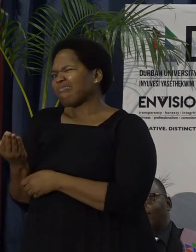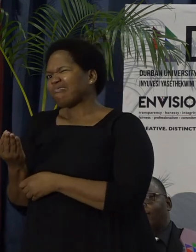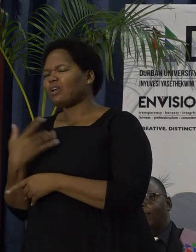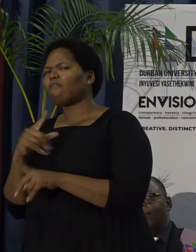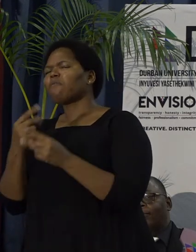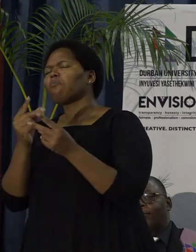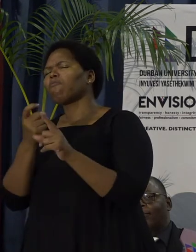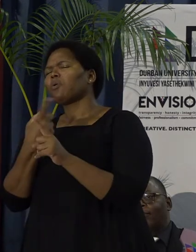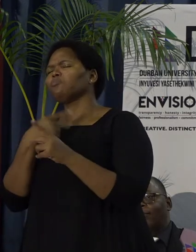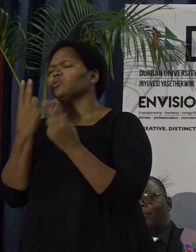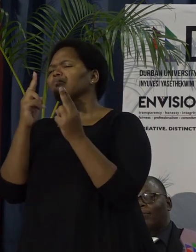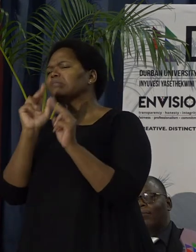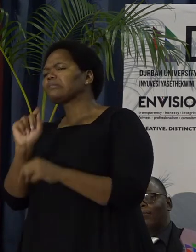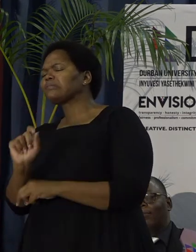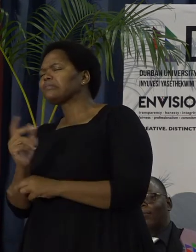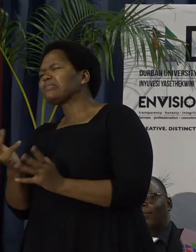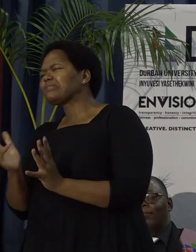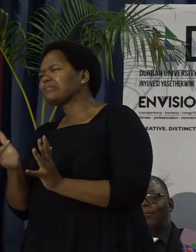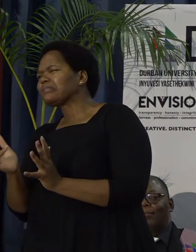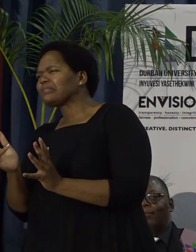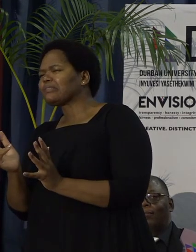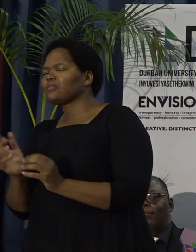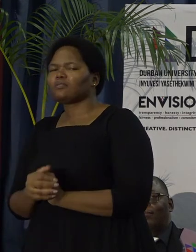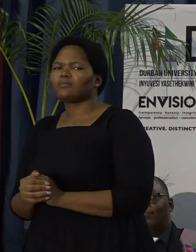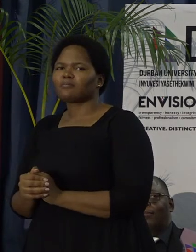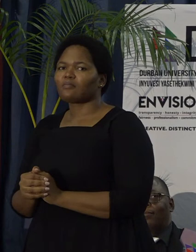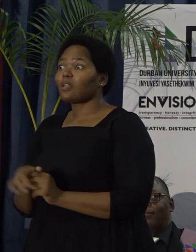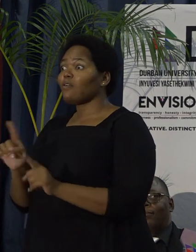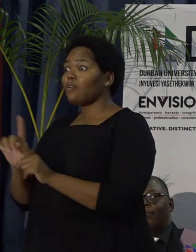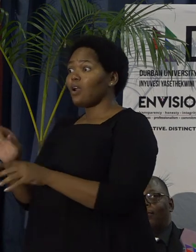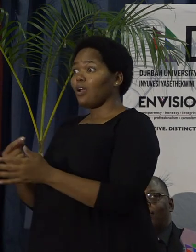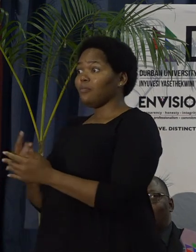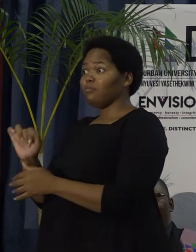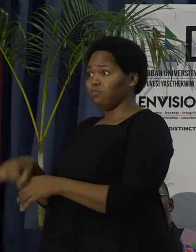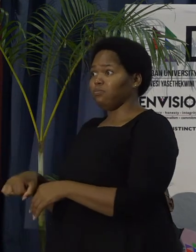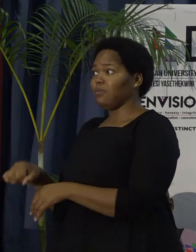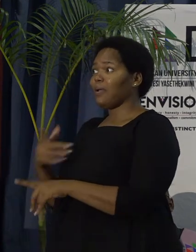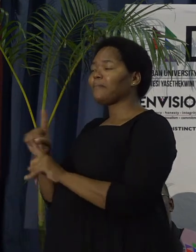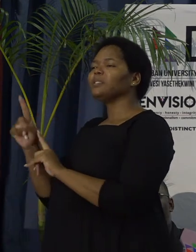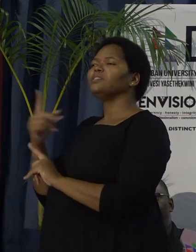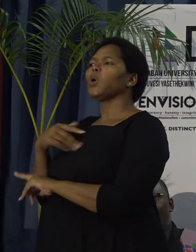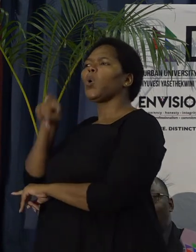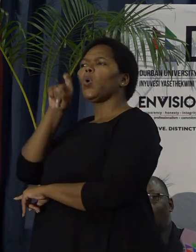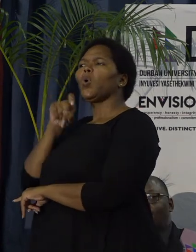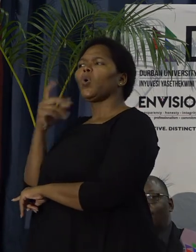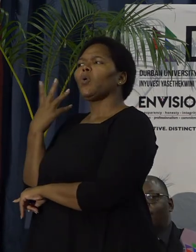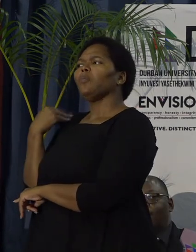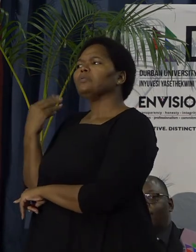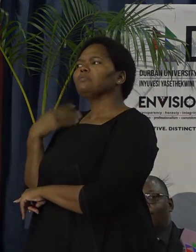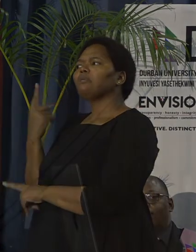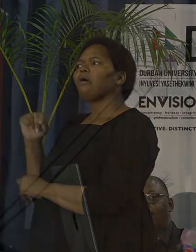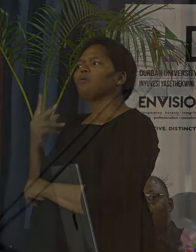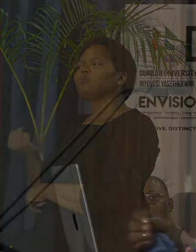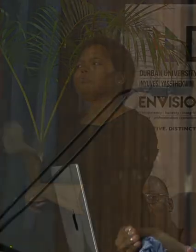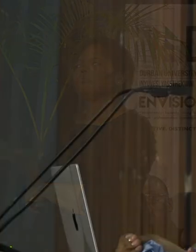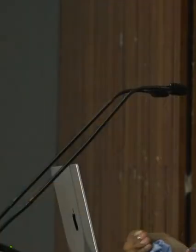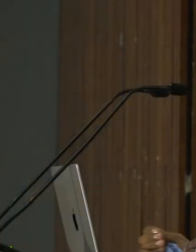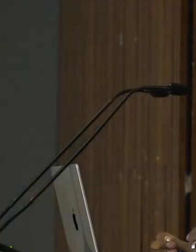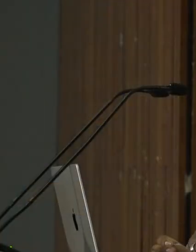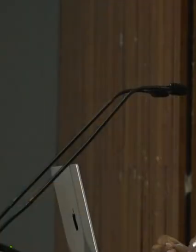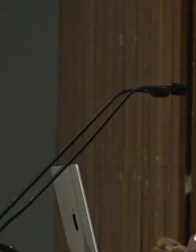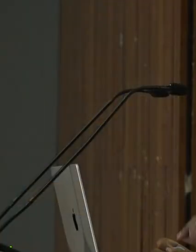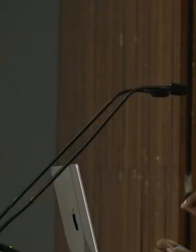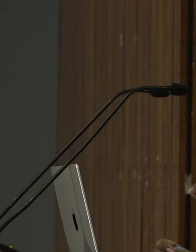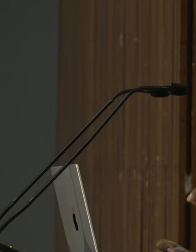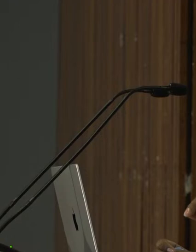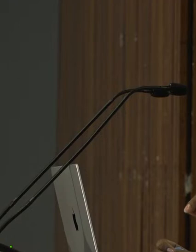and the minister to whom it was delivered has just left.